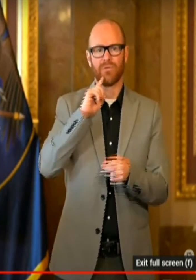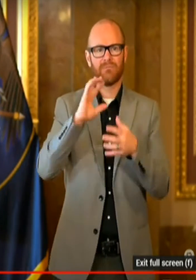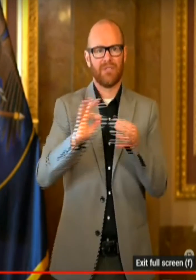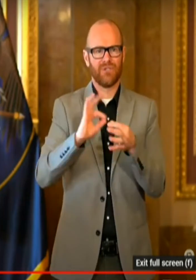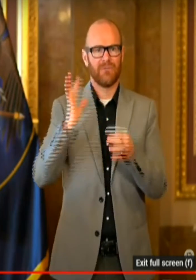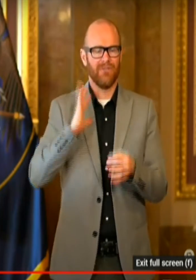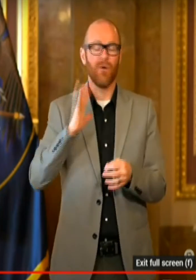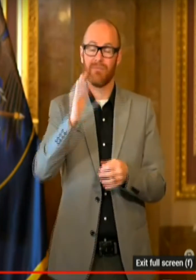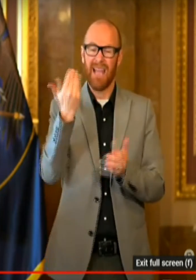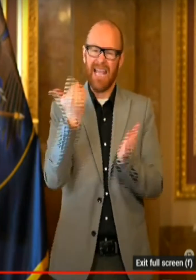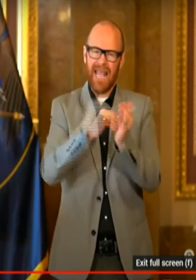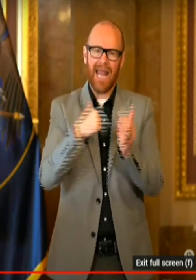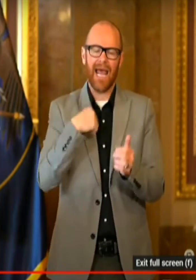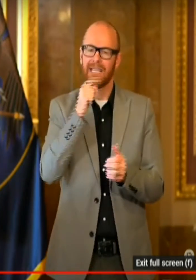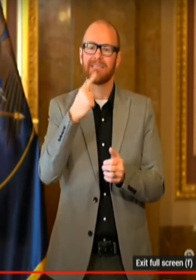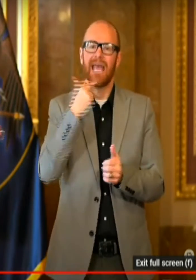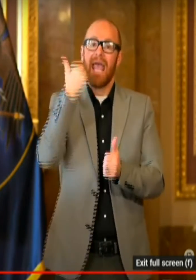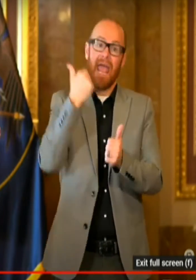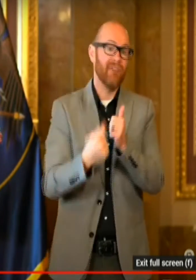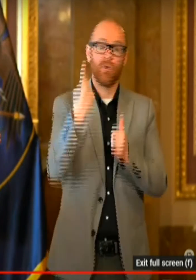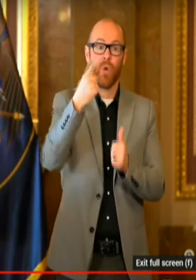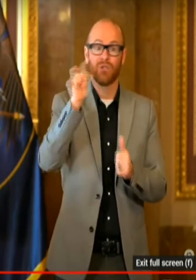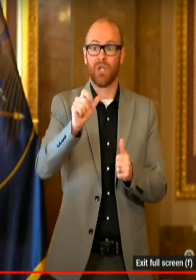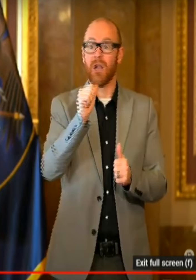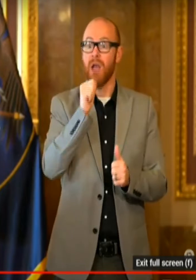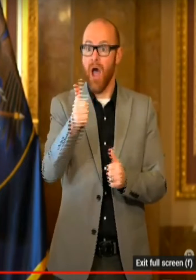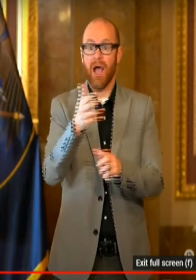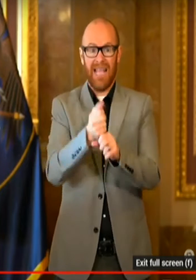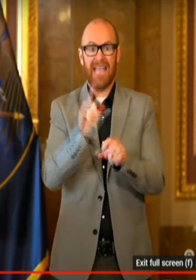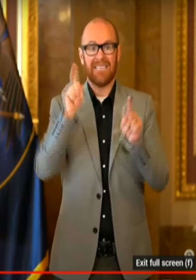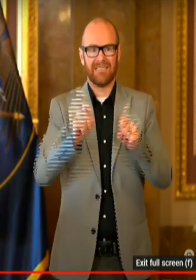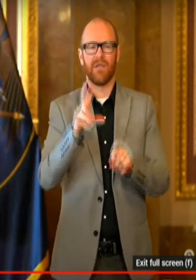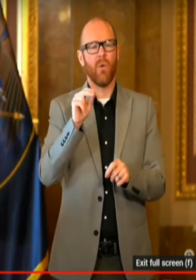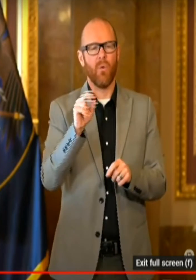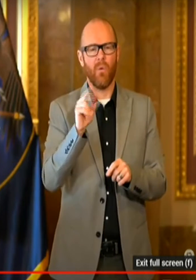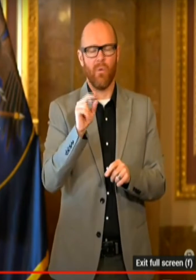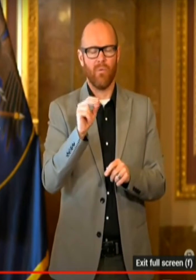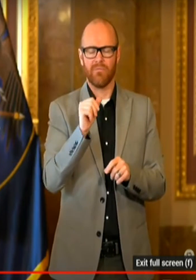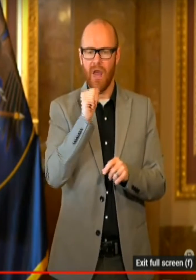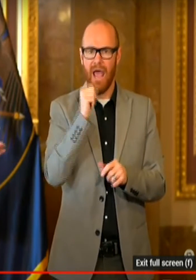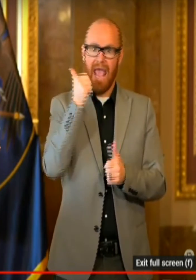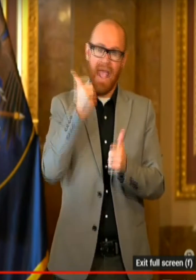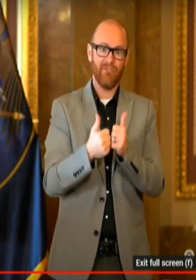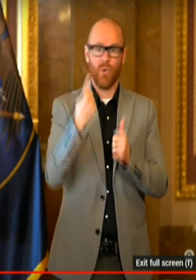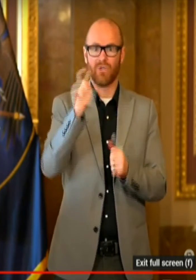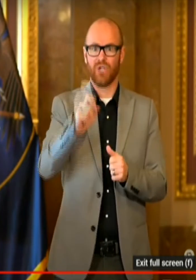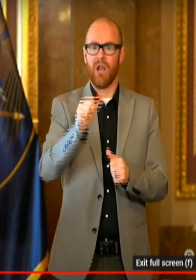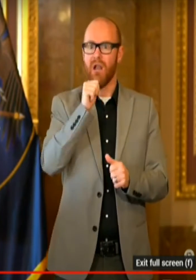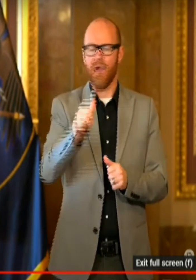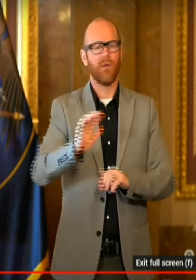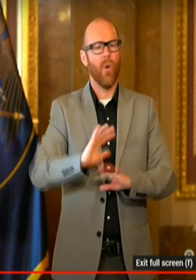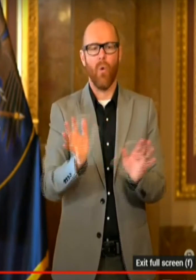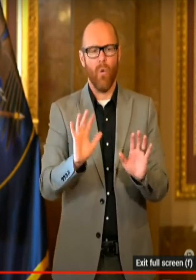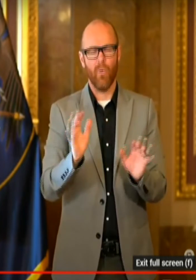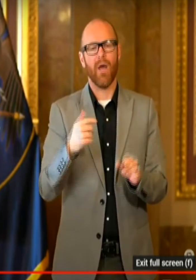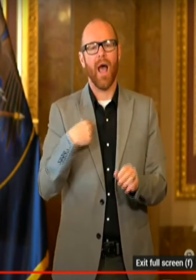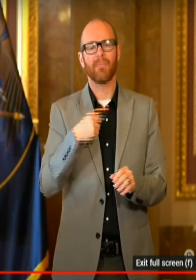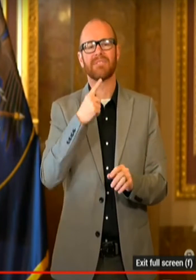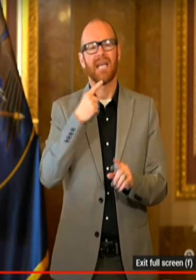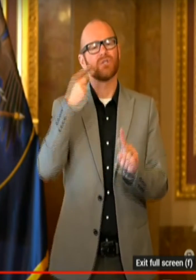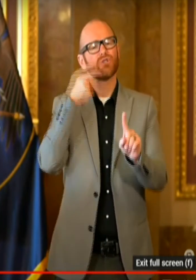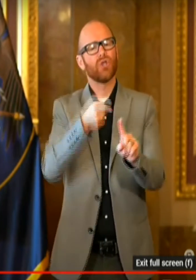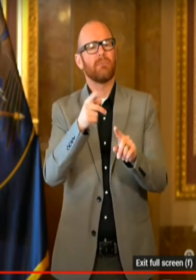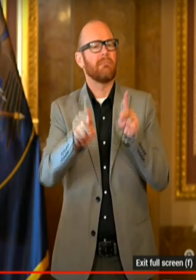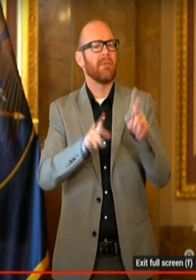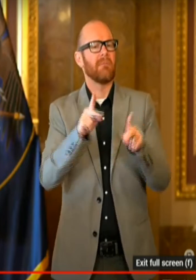the way, didn't say everyone should not get tested. And it was very clear about that in his remarks as the director of the Department of Health, that there are certain people